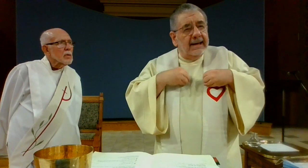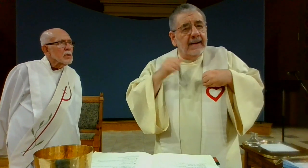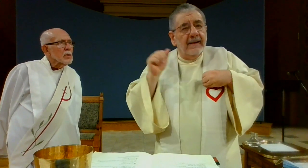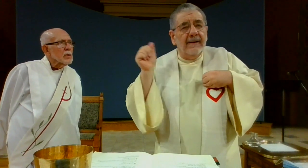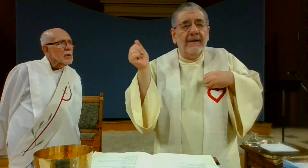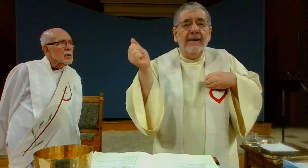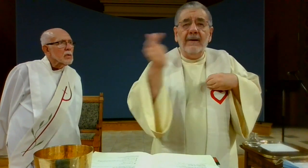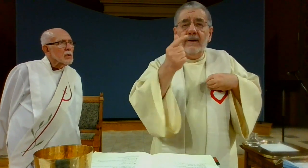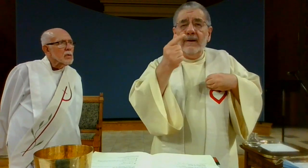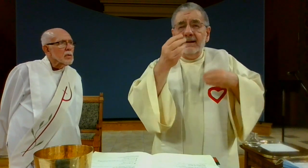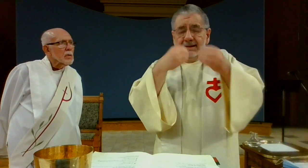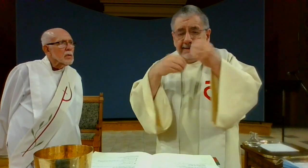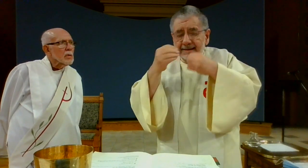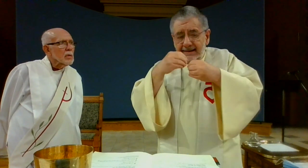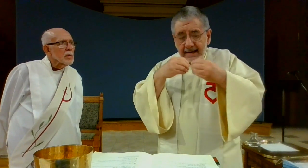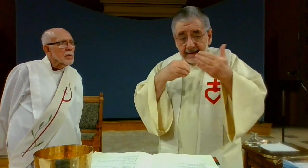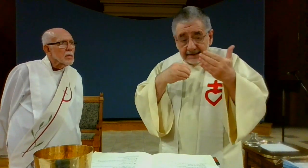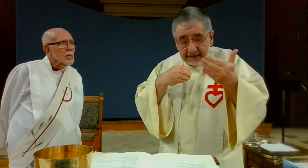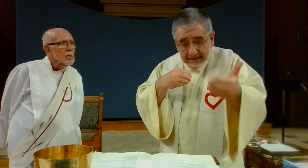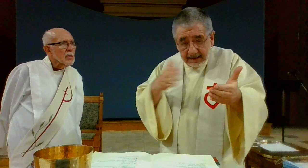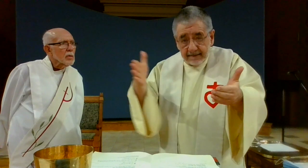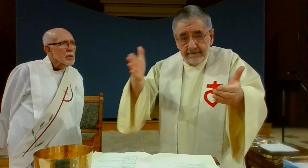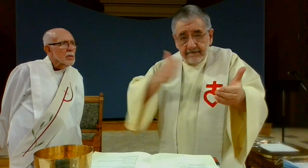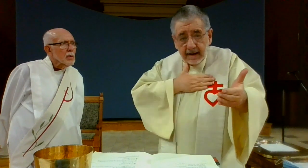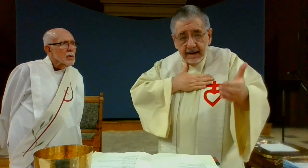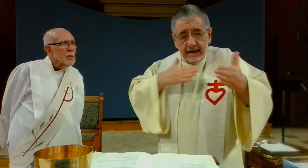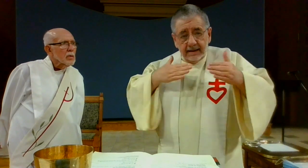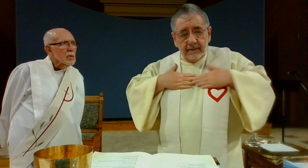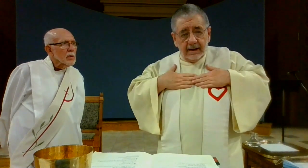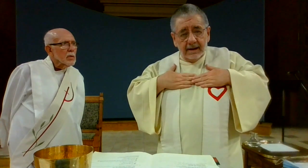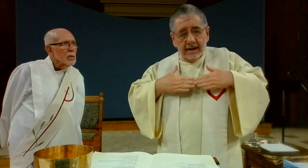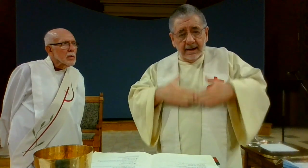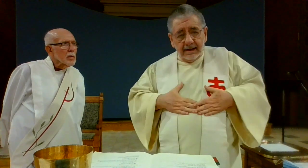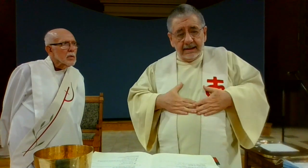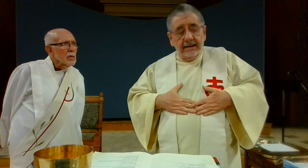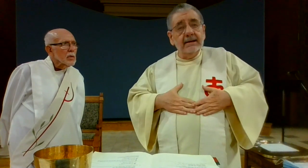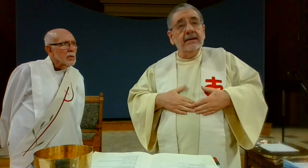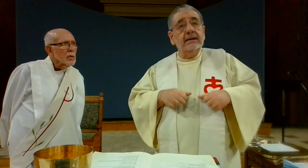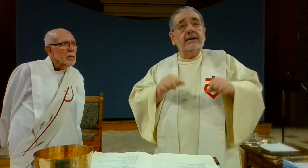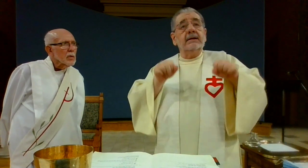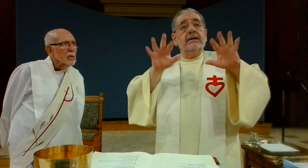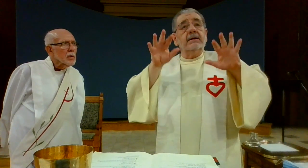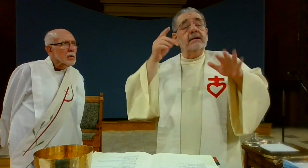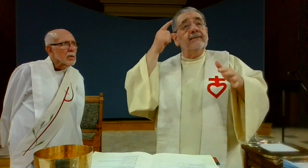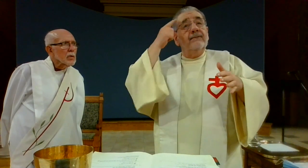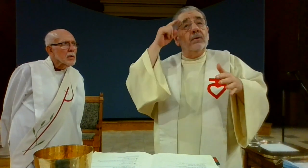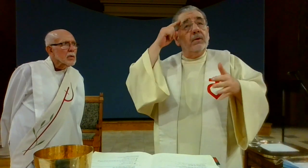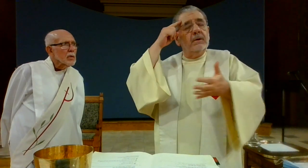take this all of you and eat of it for this is my body which will be given up